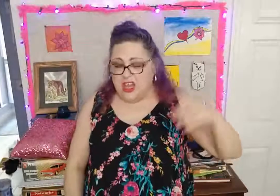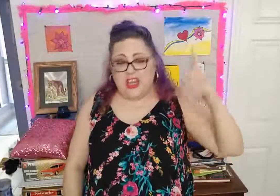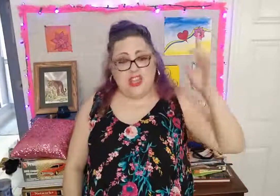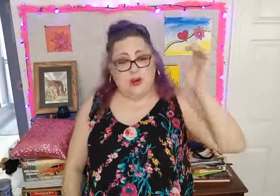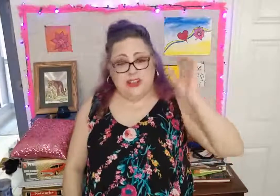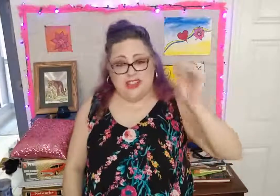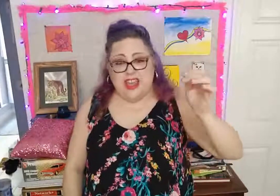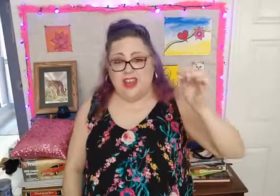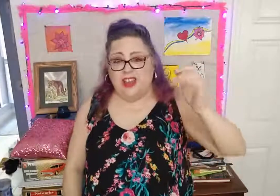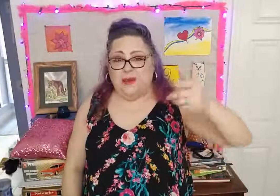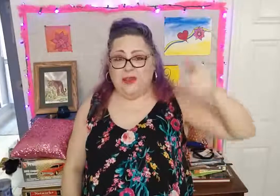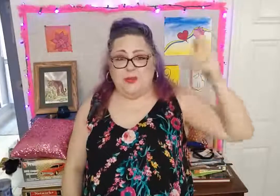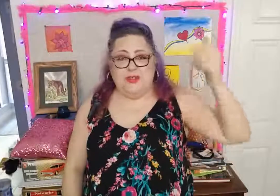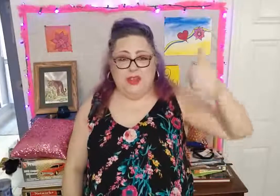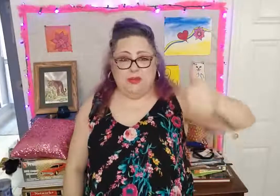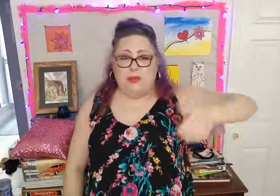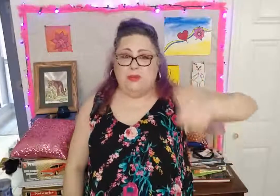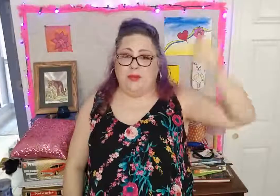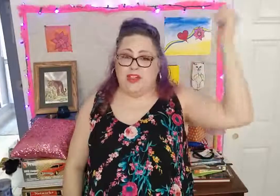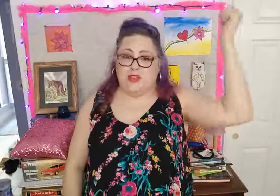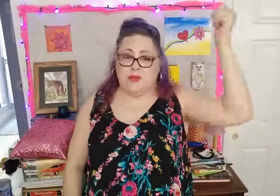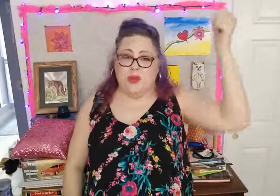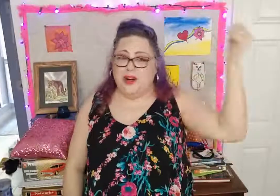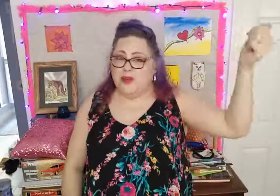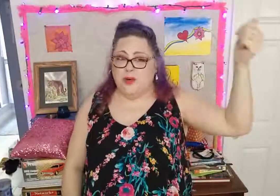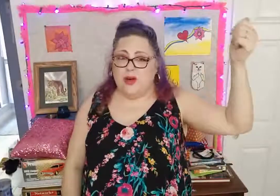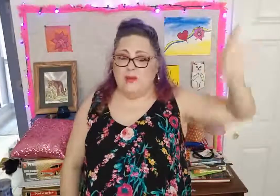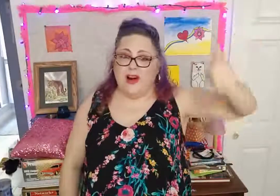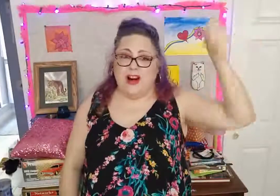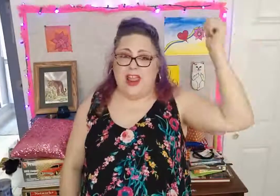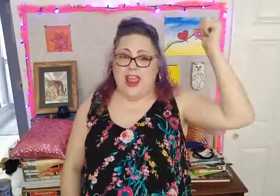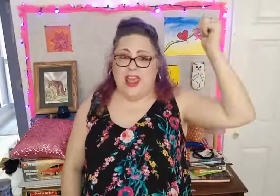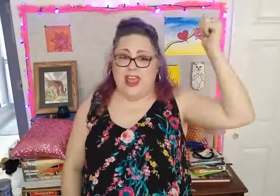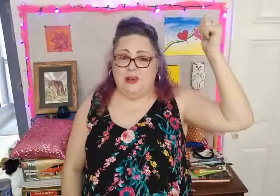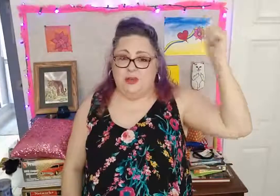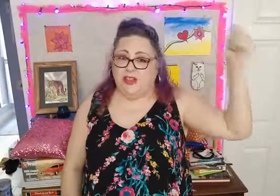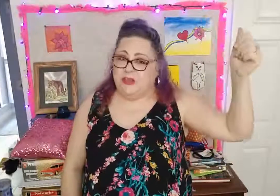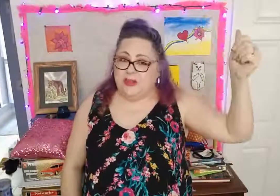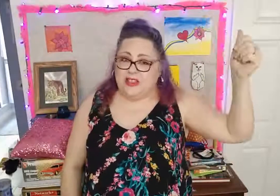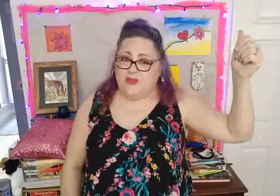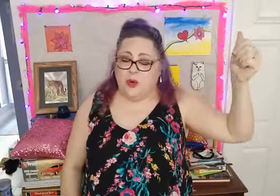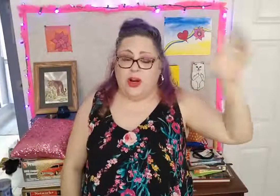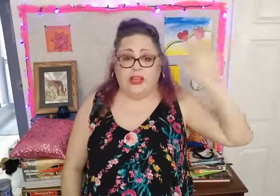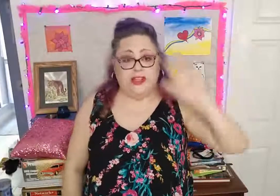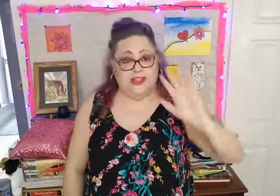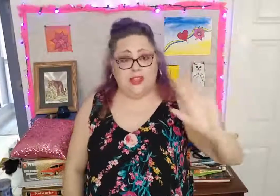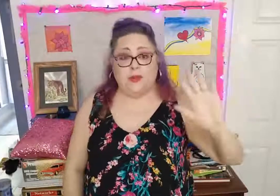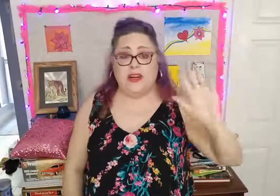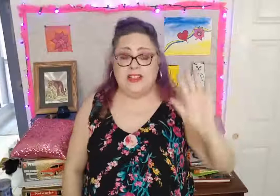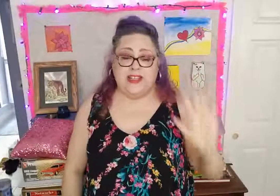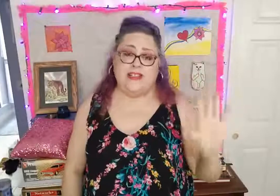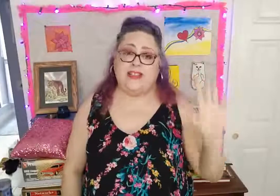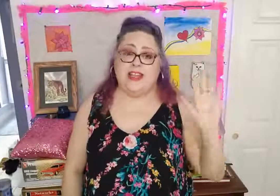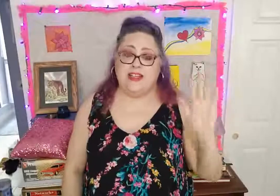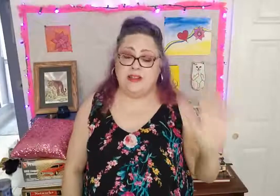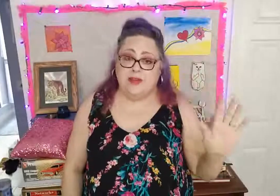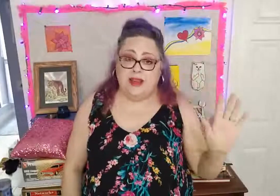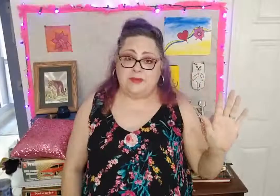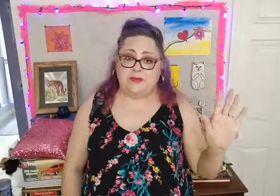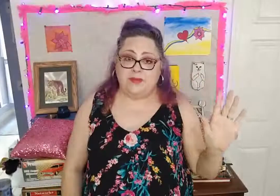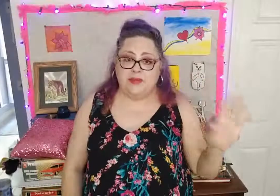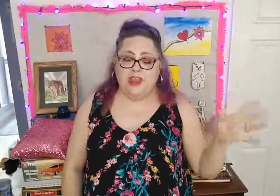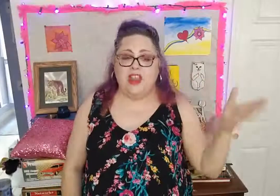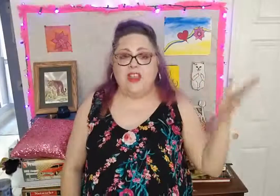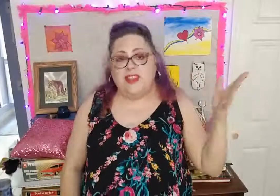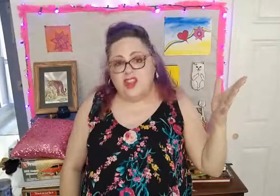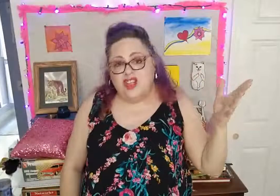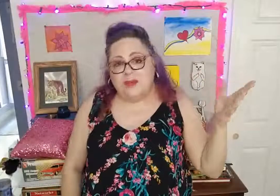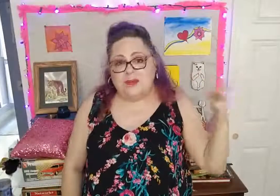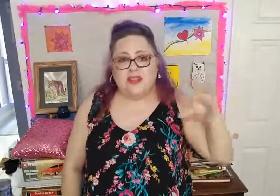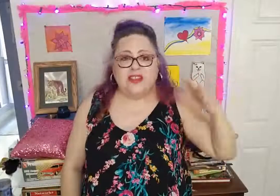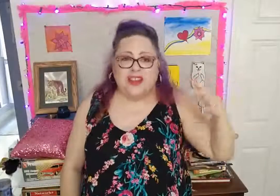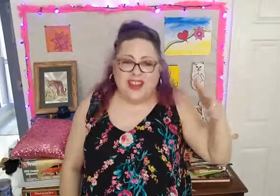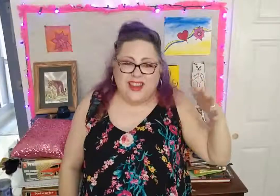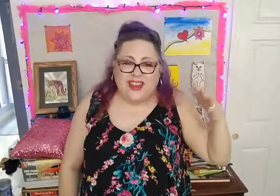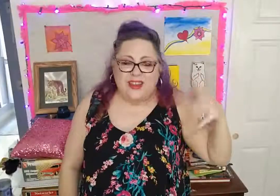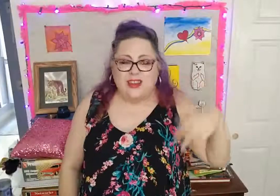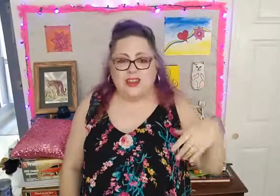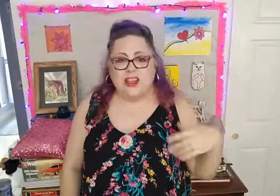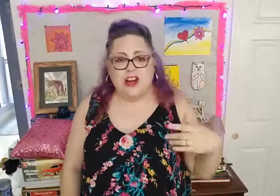You could tell it was one they probably just went over to Walmart and bought the mix for. At least, that's what it tasted like to me. The chips, eh, they're